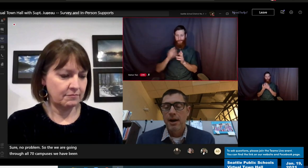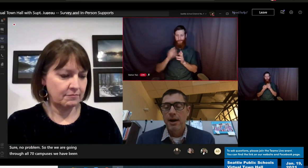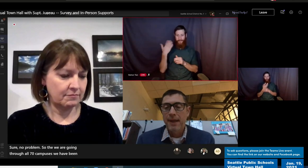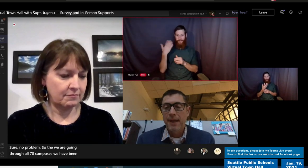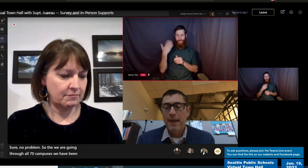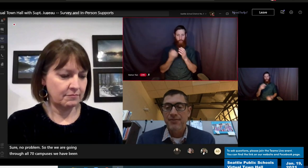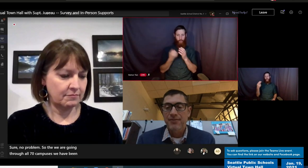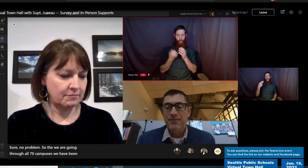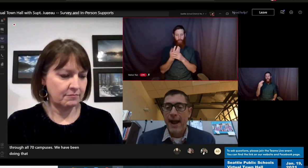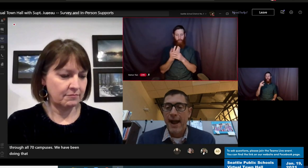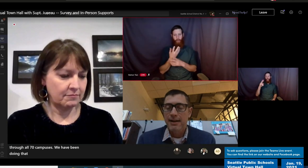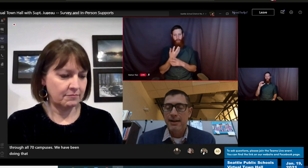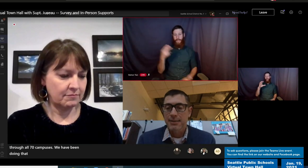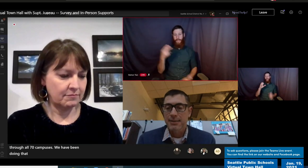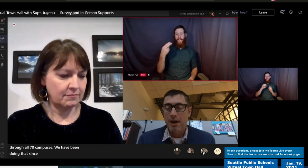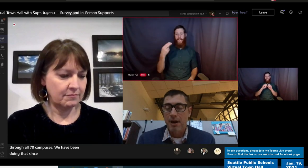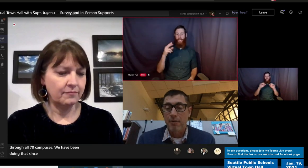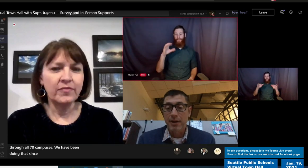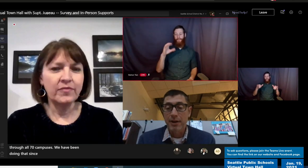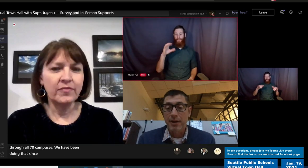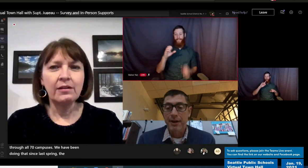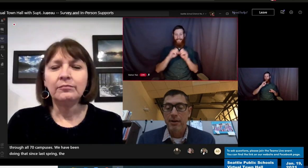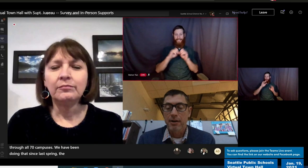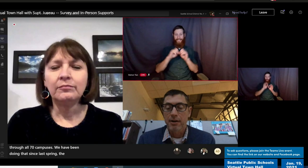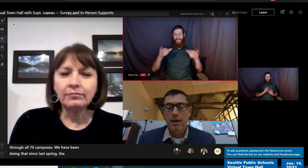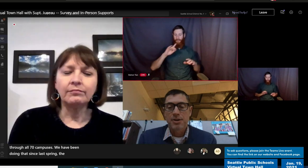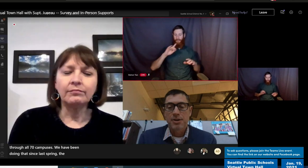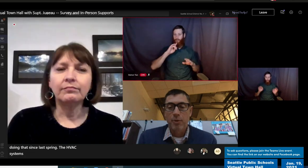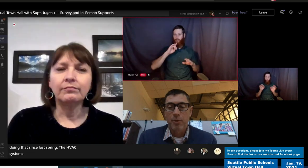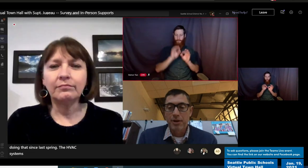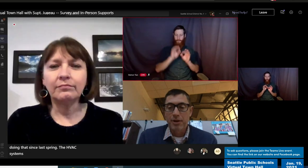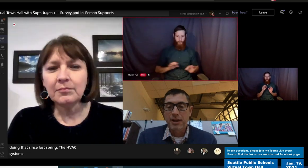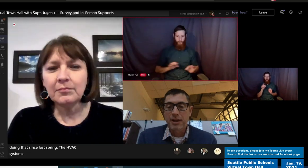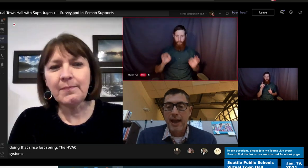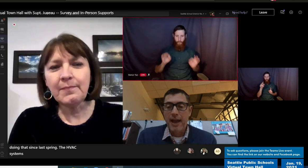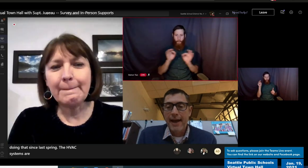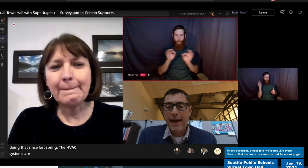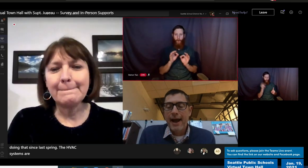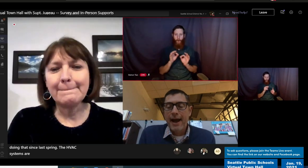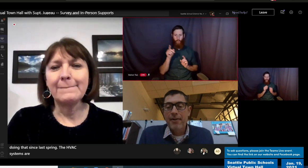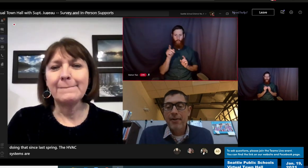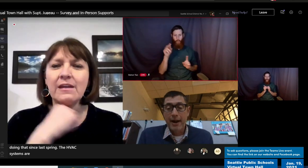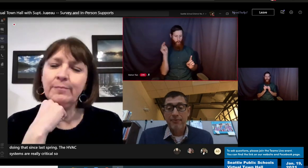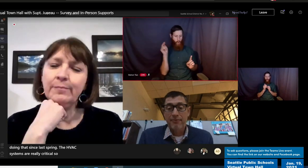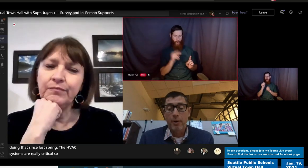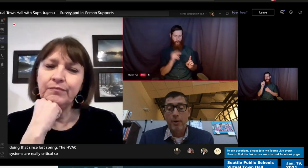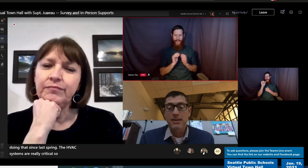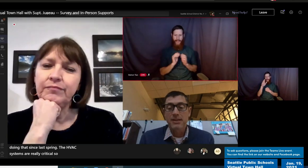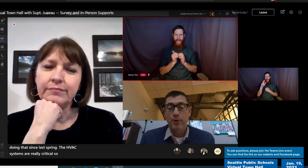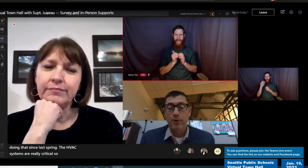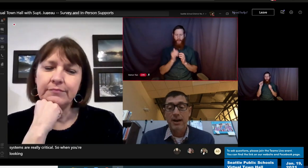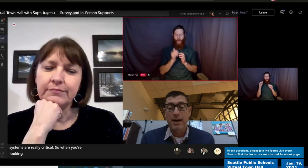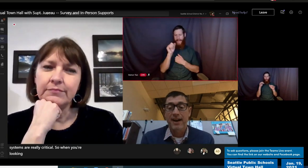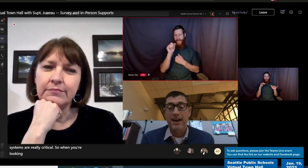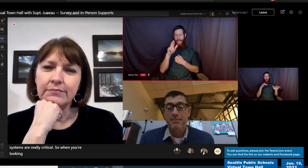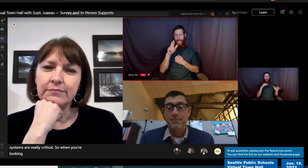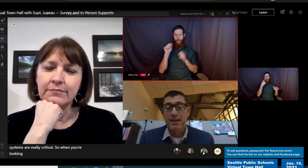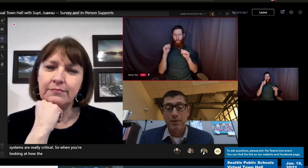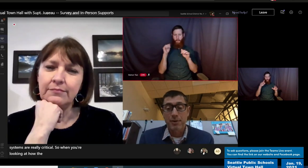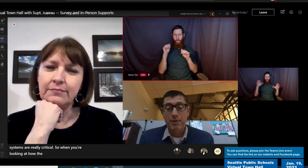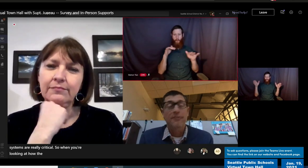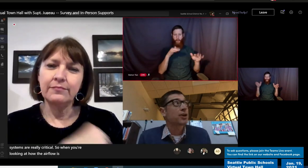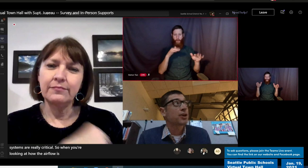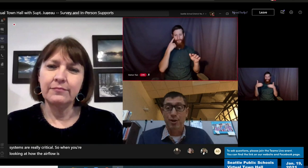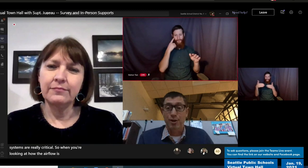HVAC systems are really critical. So when you're looking at how the air flow is for a confined space, so you have